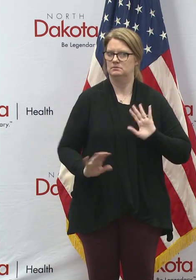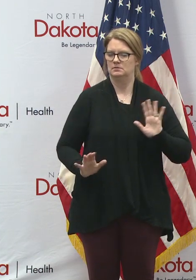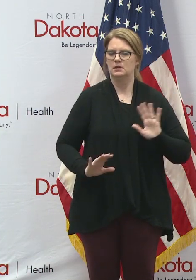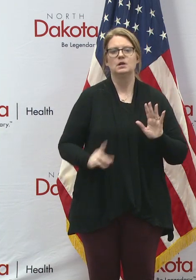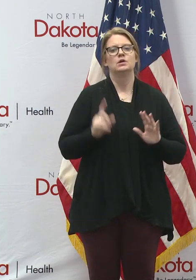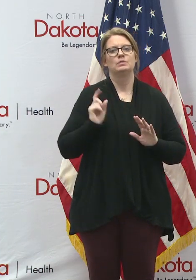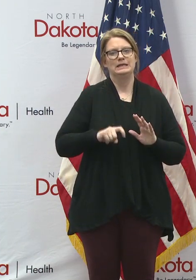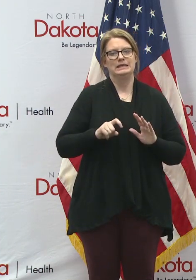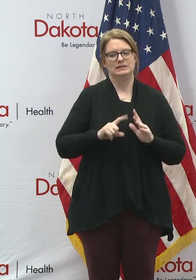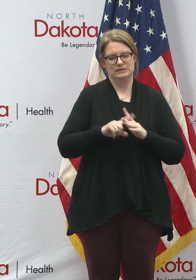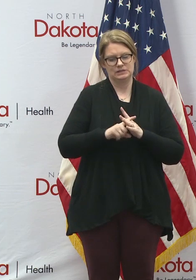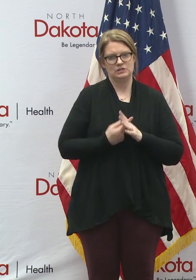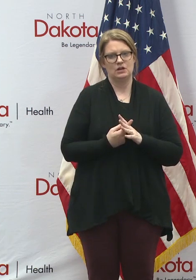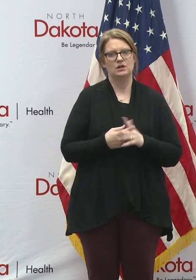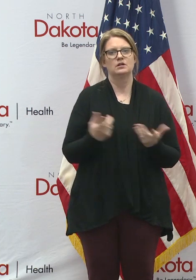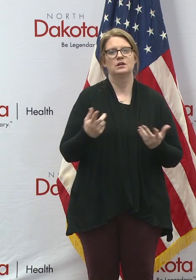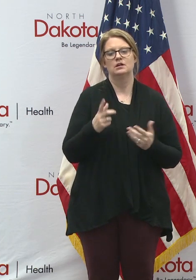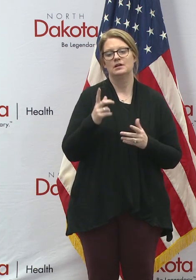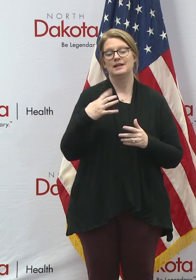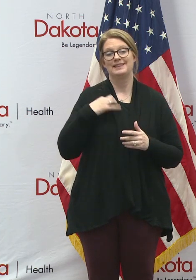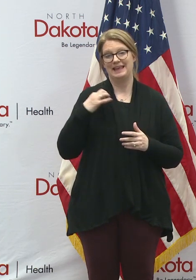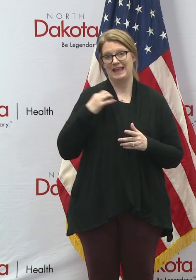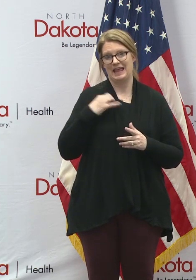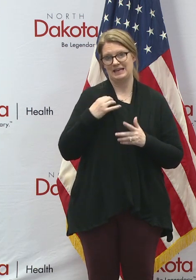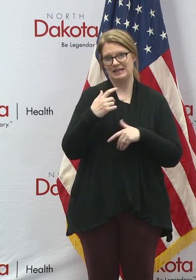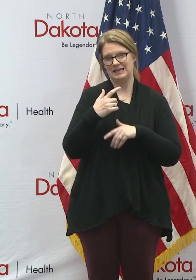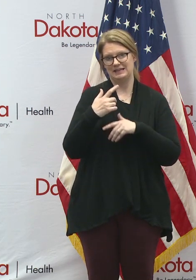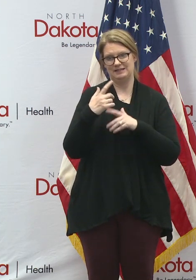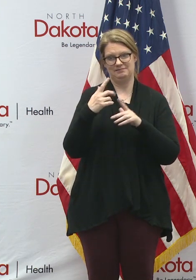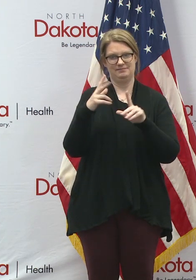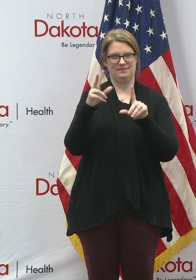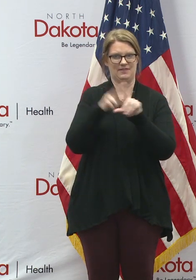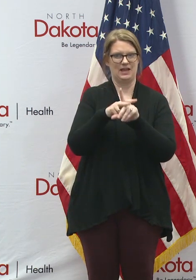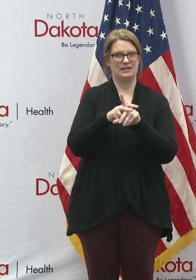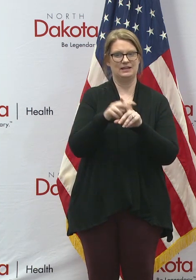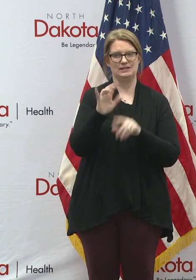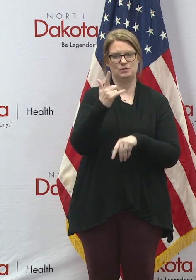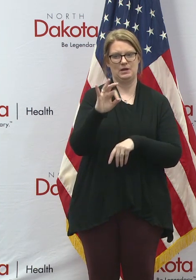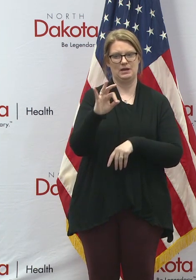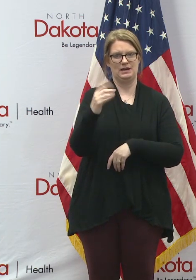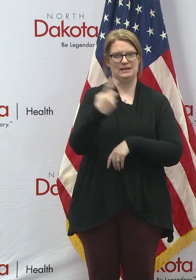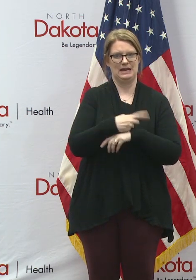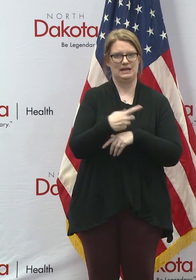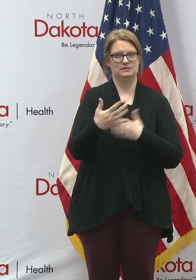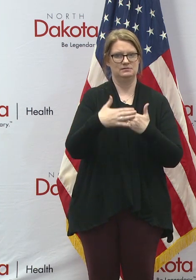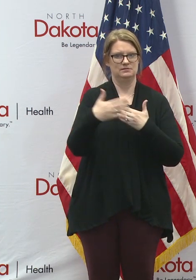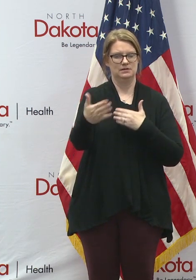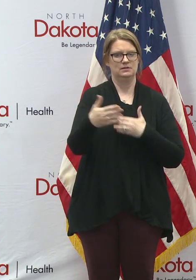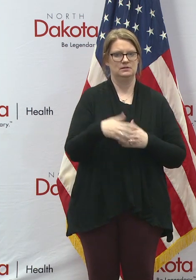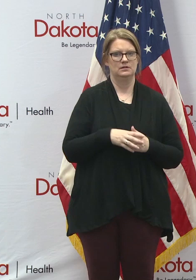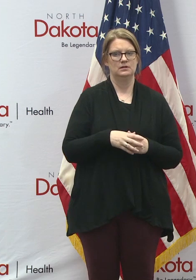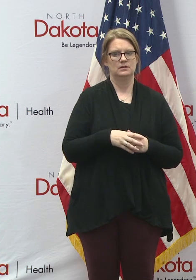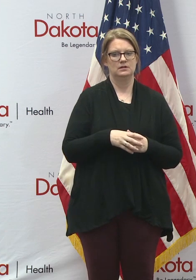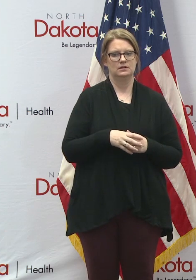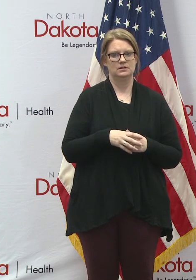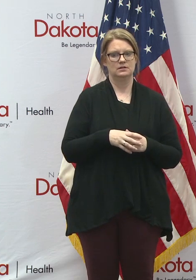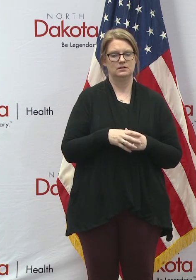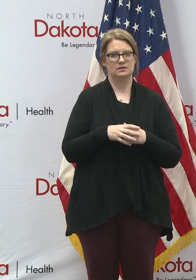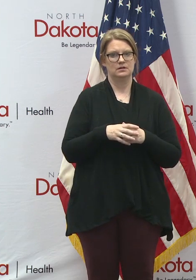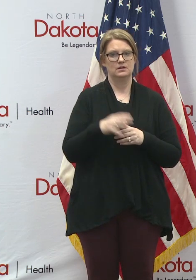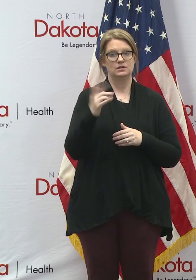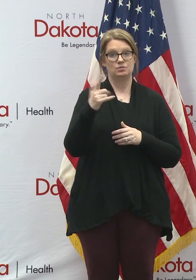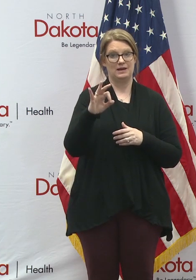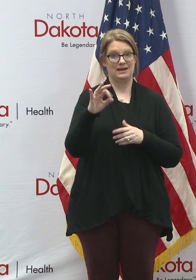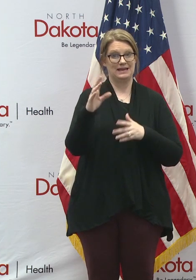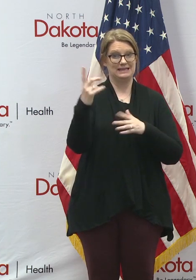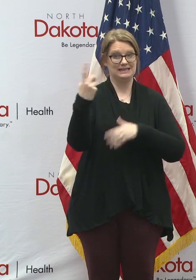Candidate filing deadline is 10 days from now. 29 days from now, we will have to provide, by state and